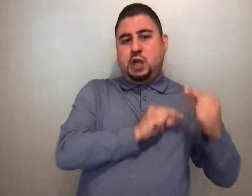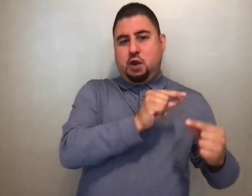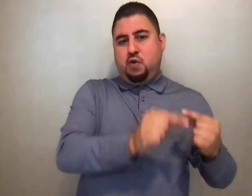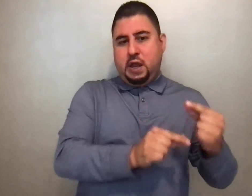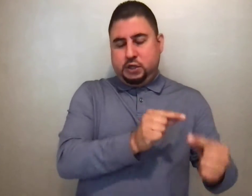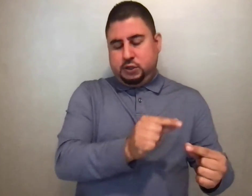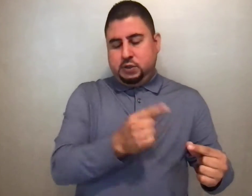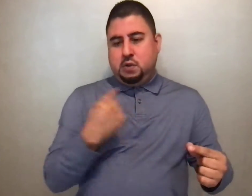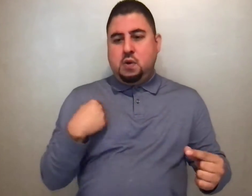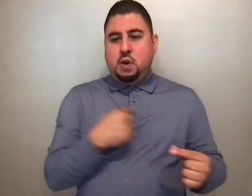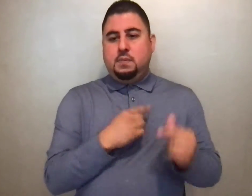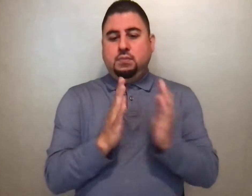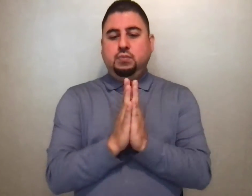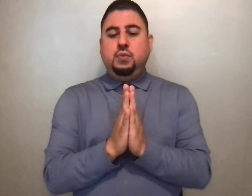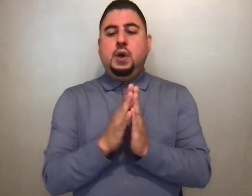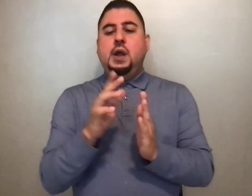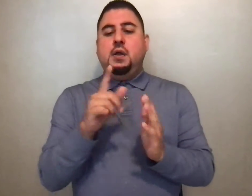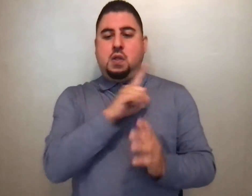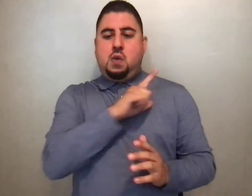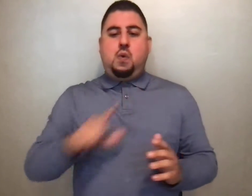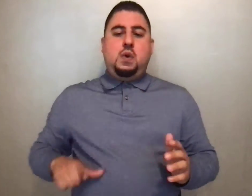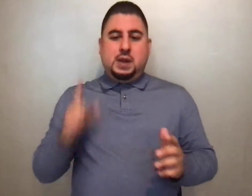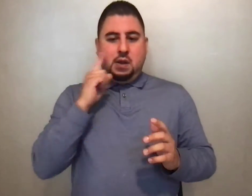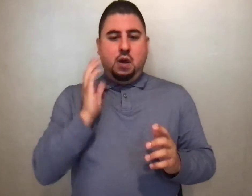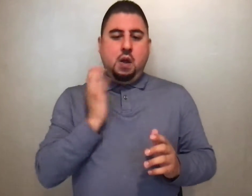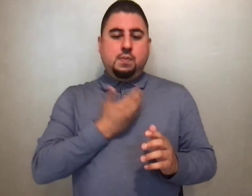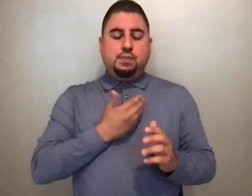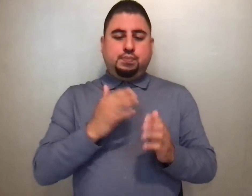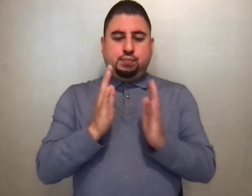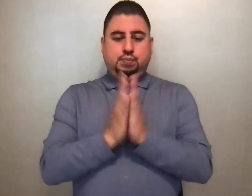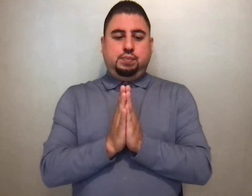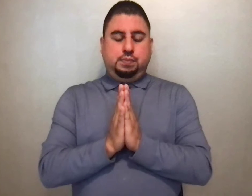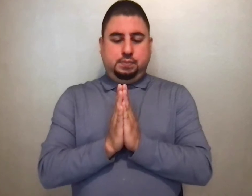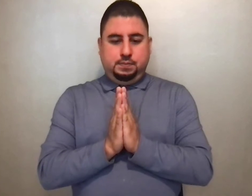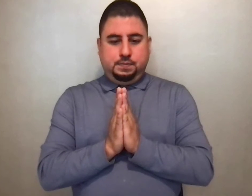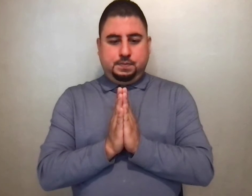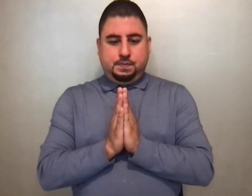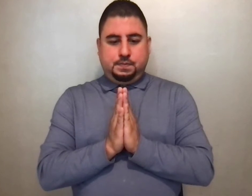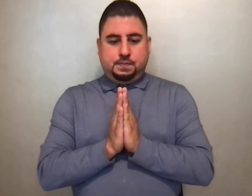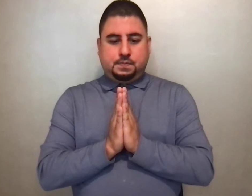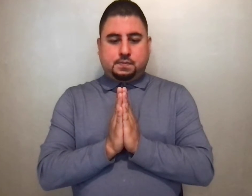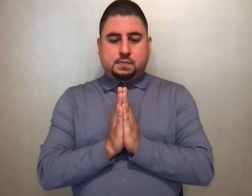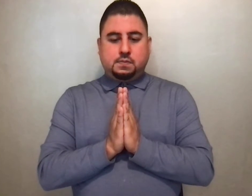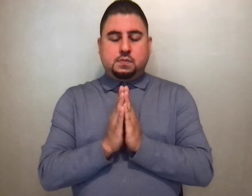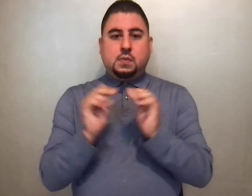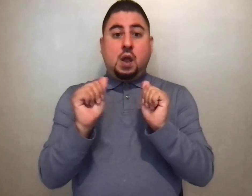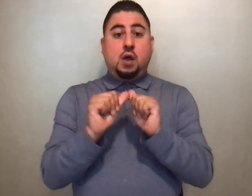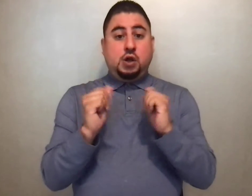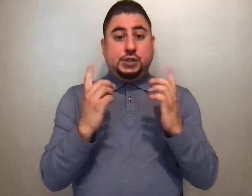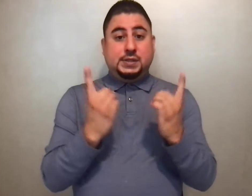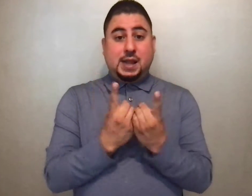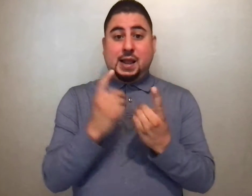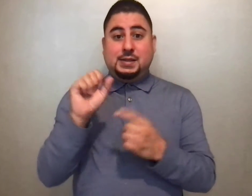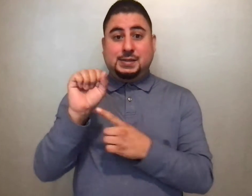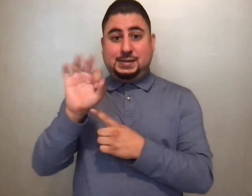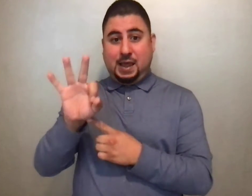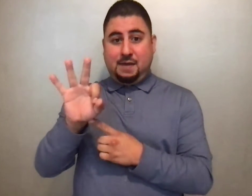Let us pray to the Lord. Lord, hear our prayer. That the Archdiocese of Santa Fe may never